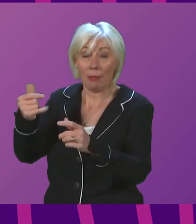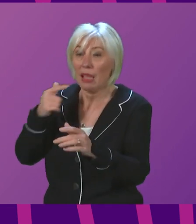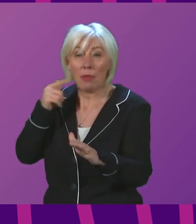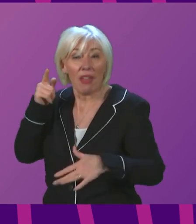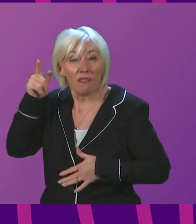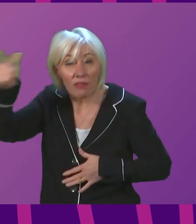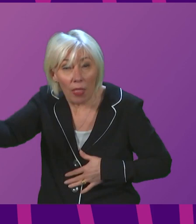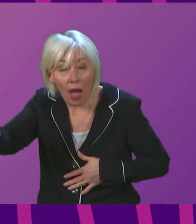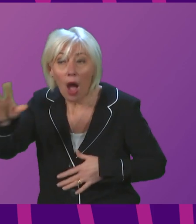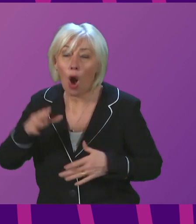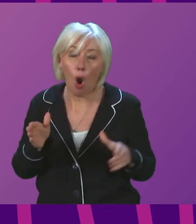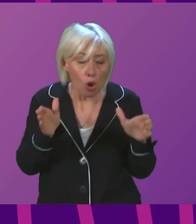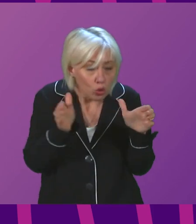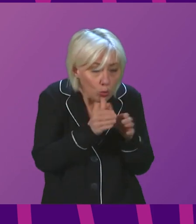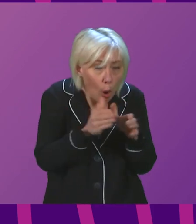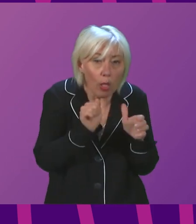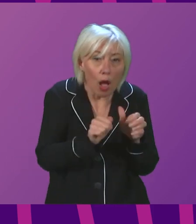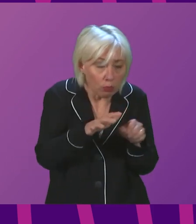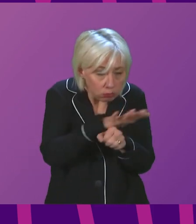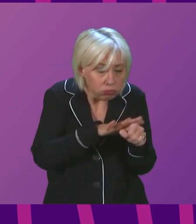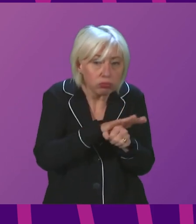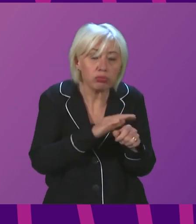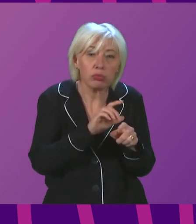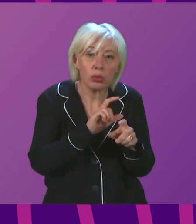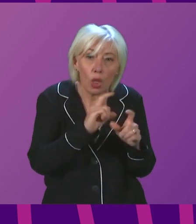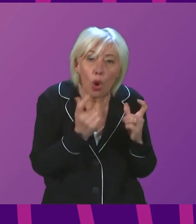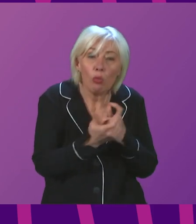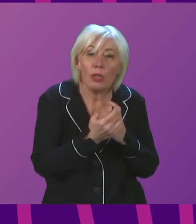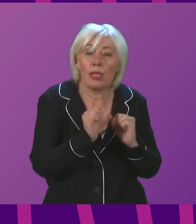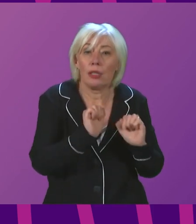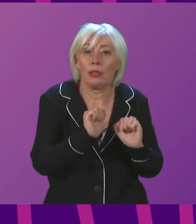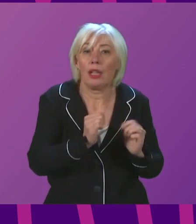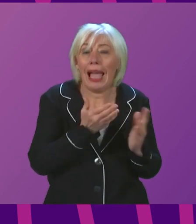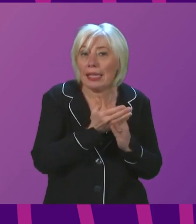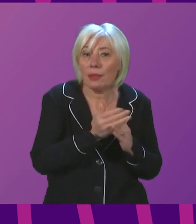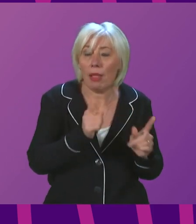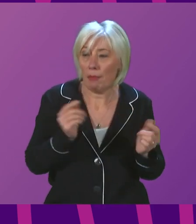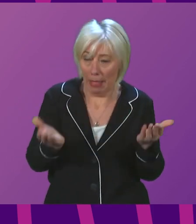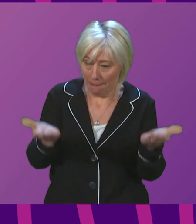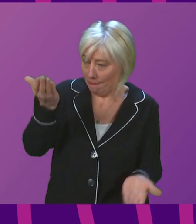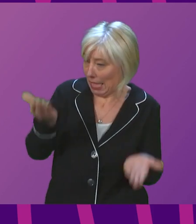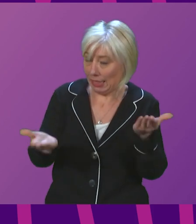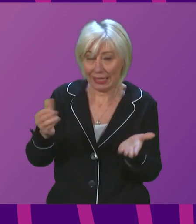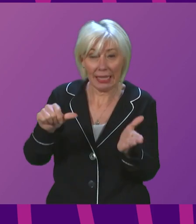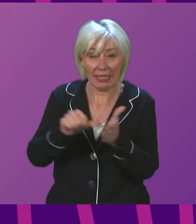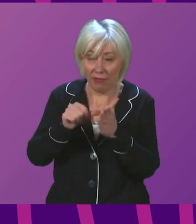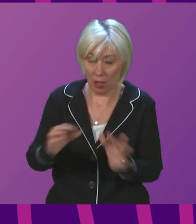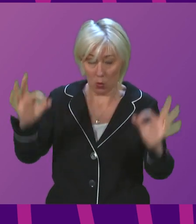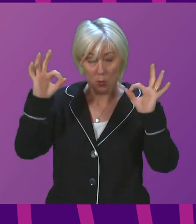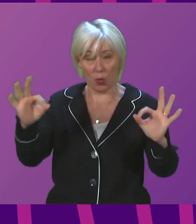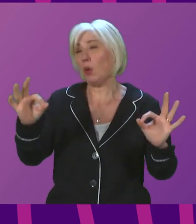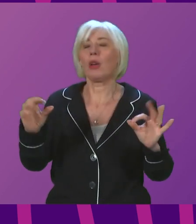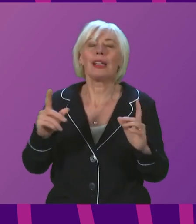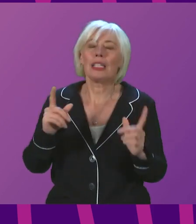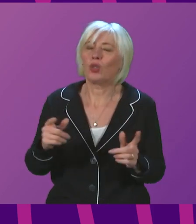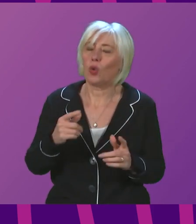places, and smaller-scale places that are easier for people to access in their own communities. That balance is difficult to get absolutely right. My advice to